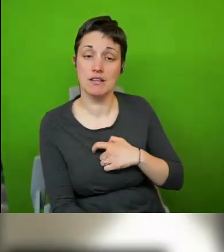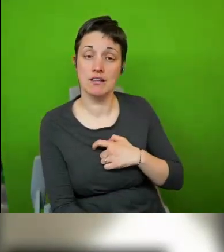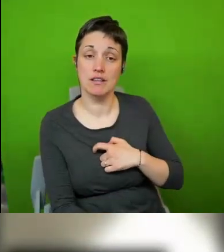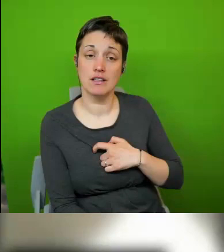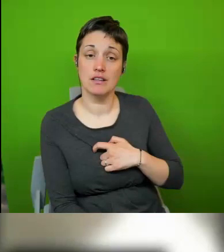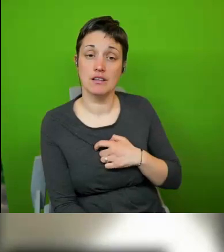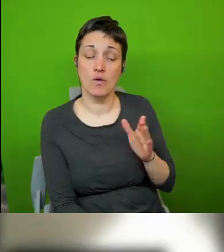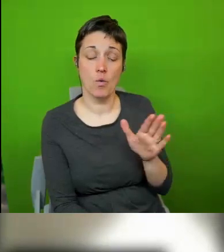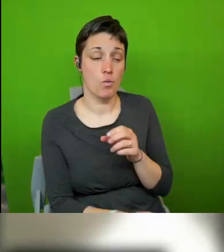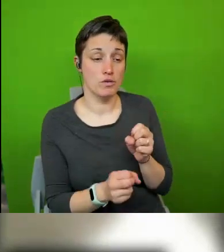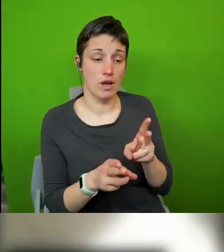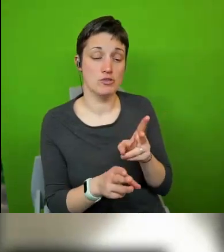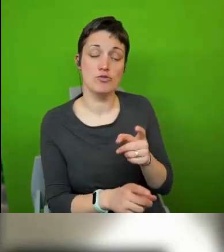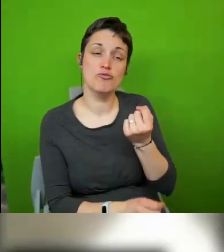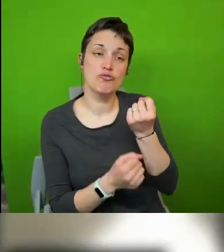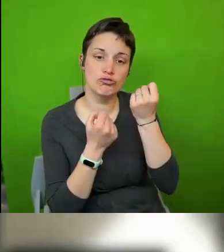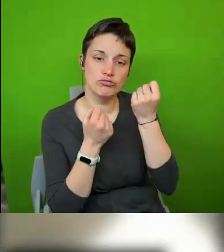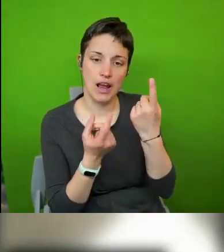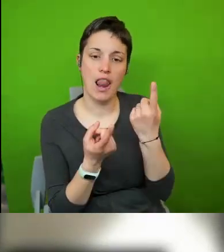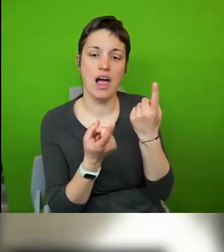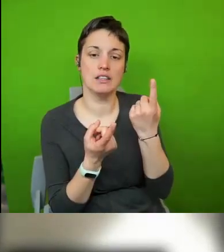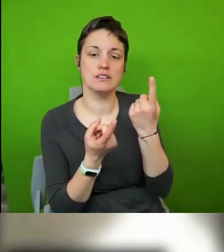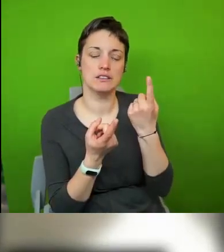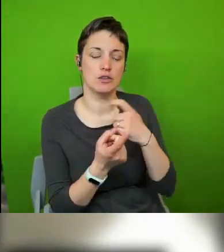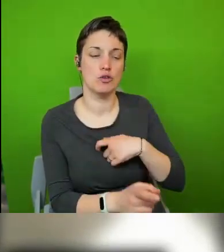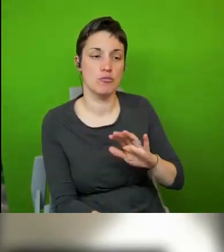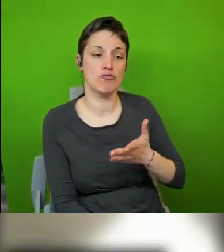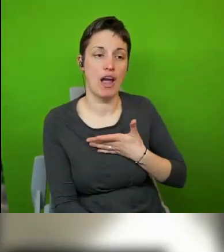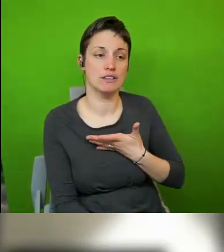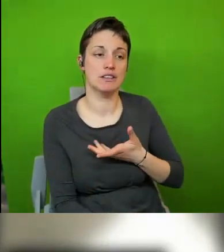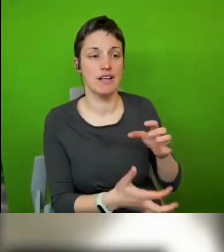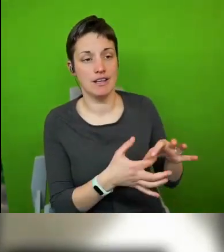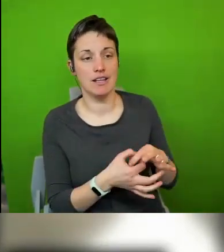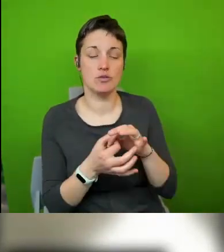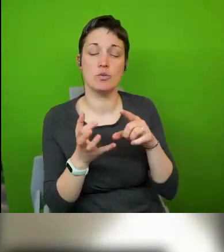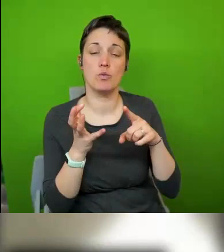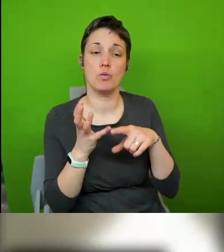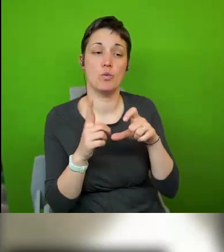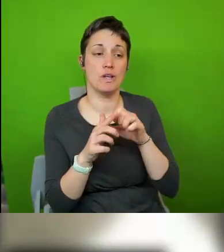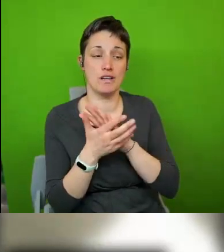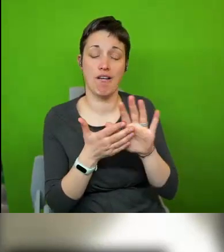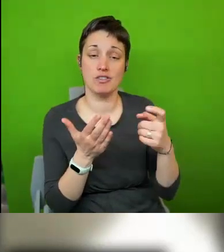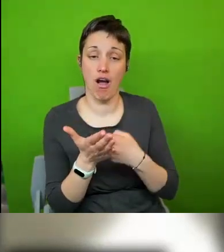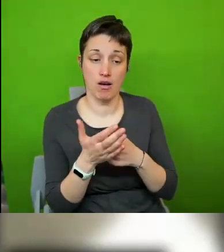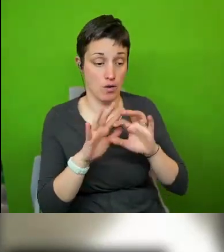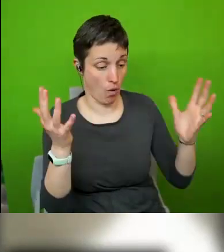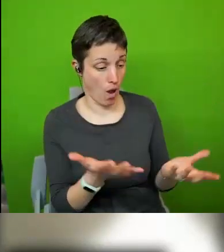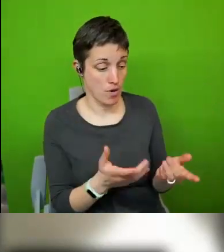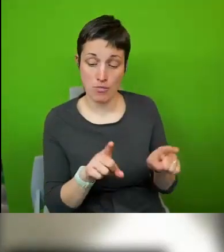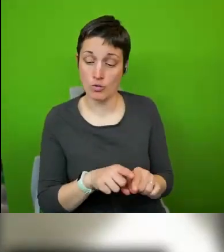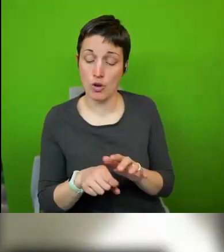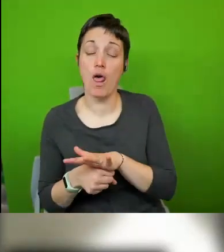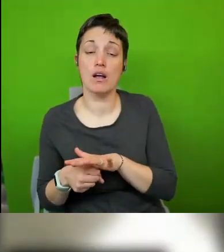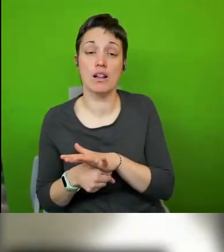and to realize human rights based on udhr in a meaningful way in a combination of the global and the local um